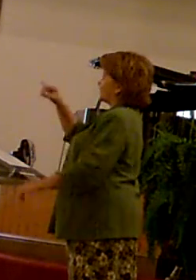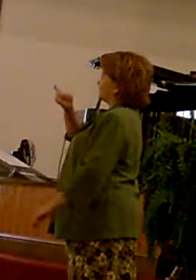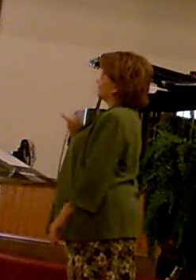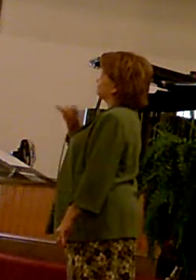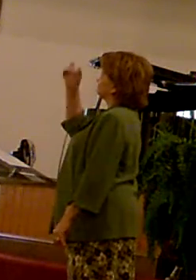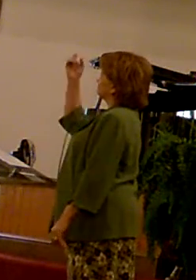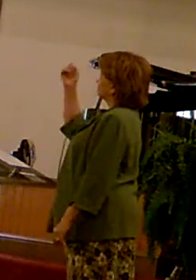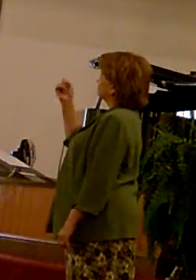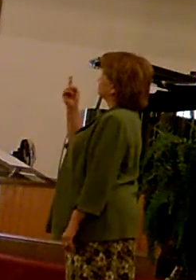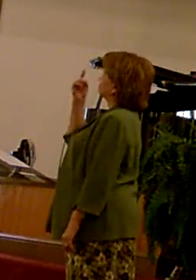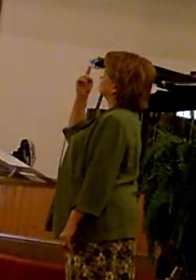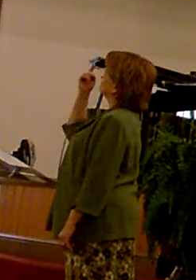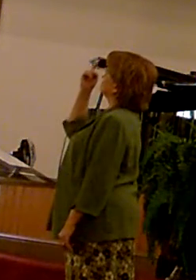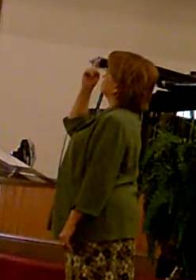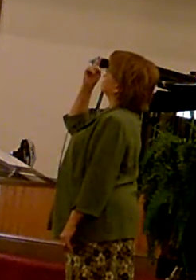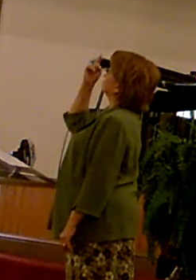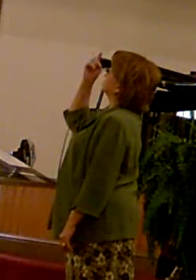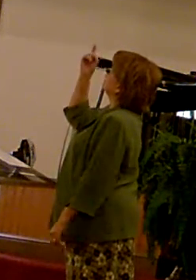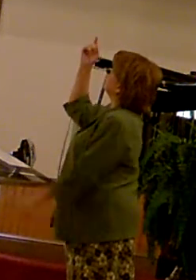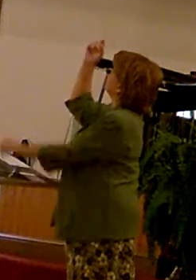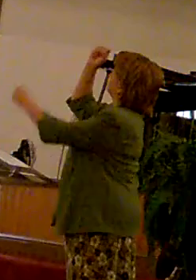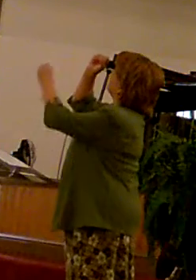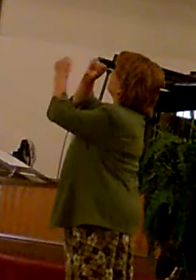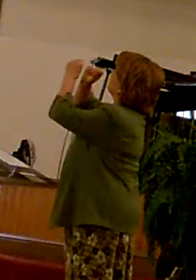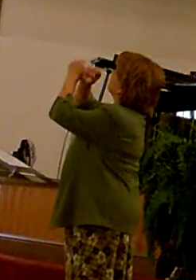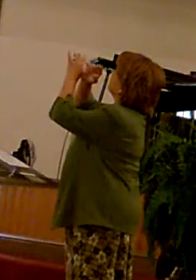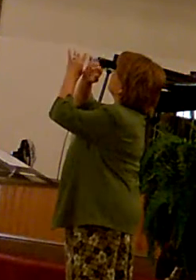I see